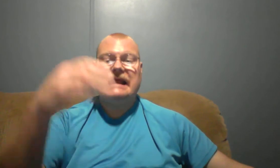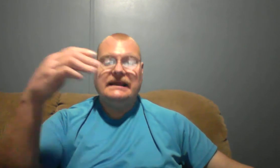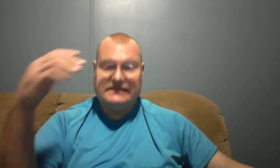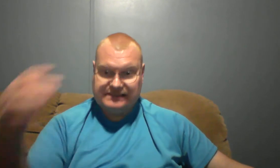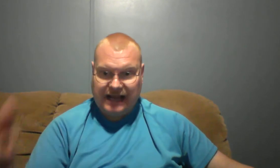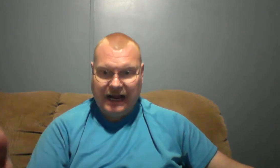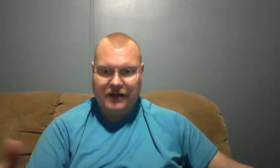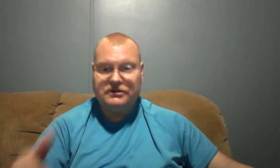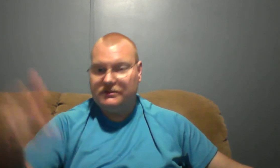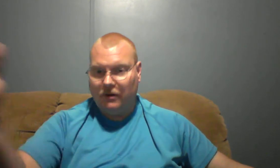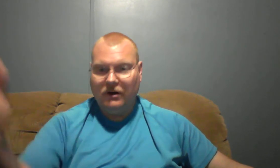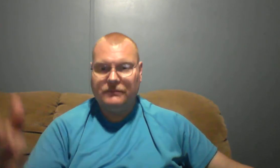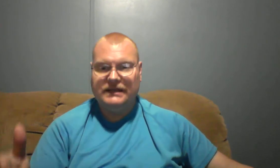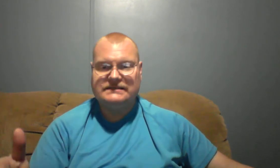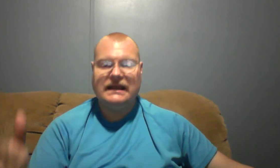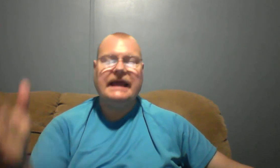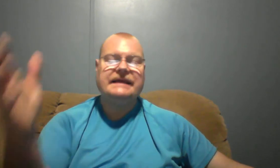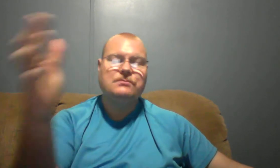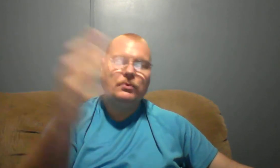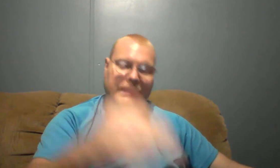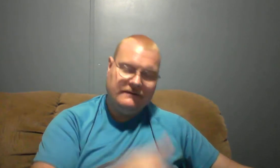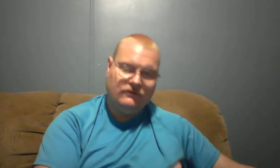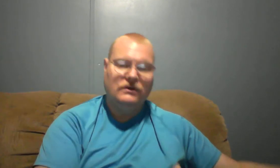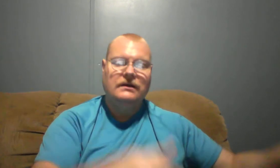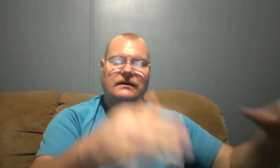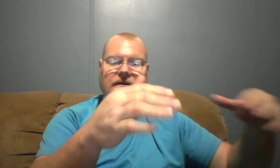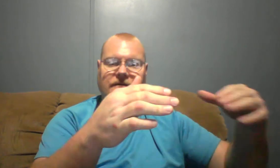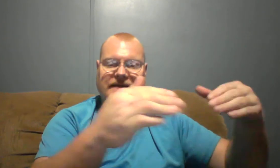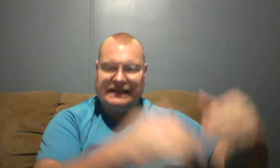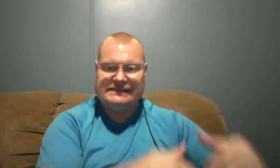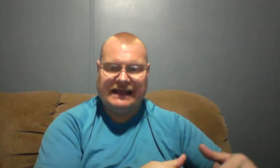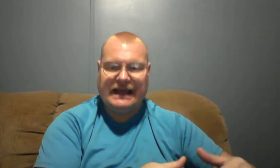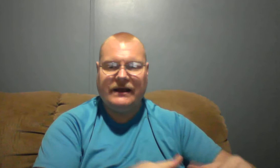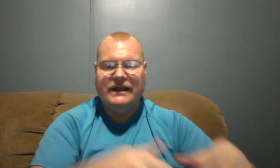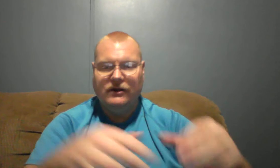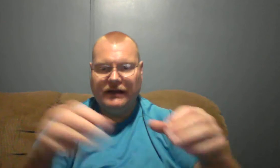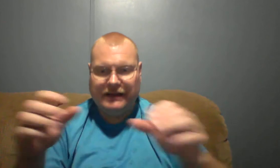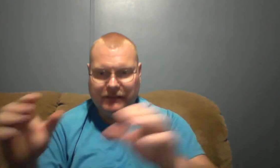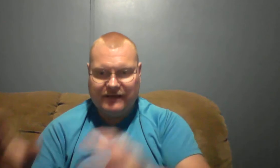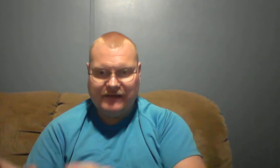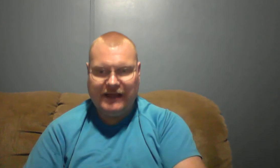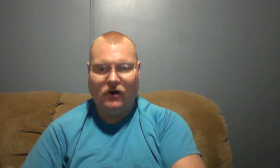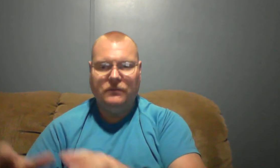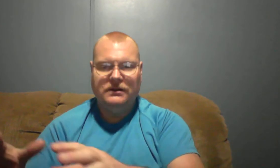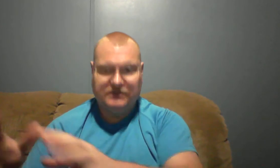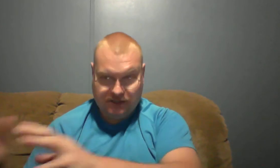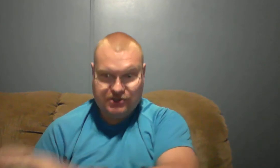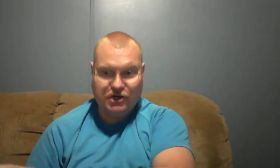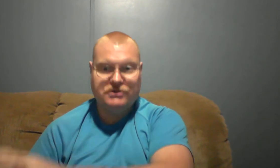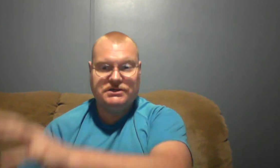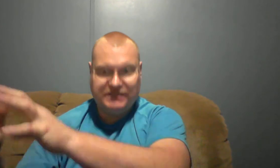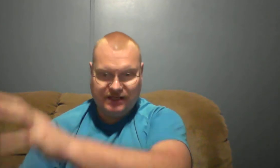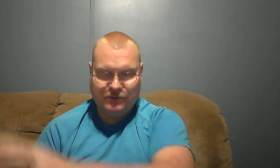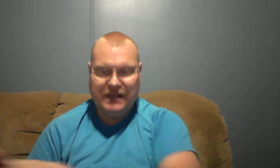desire to depart but he said hey it's more needful that I stay down here and be of help to the churches and to the people